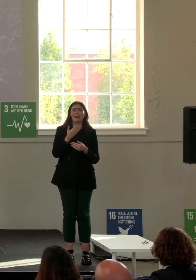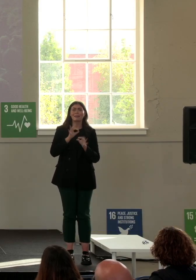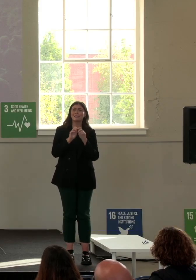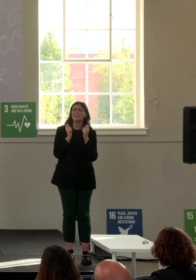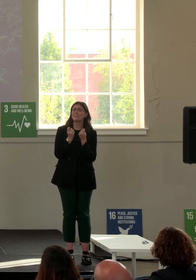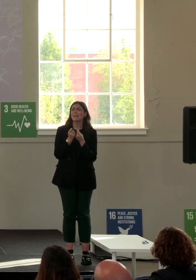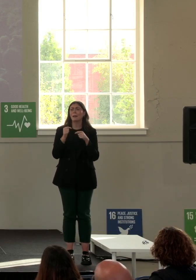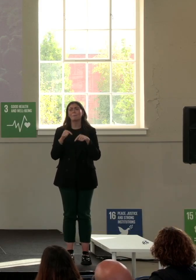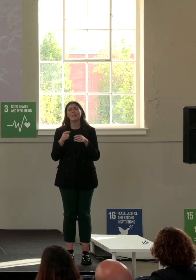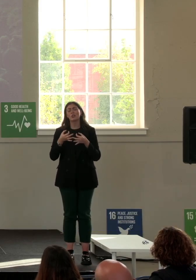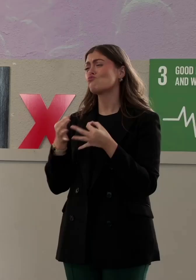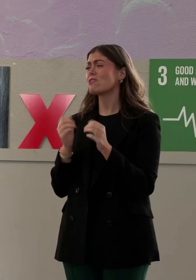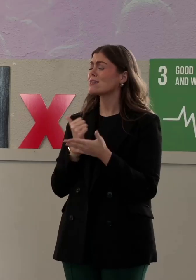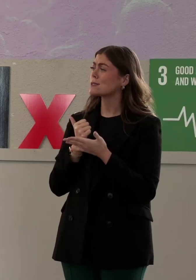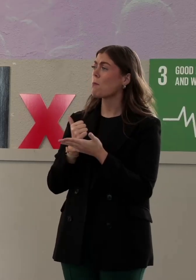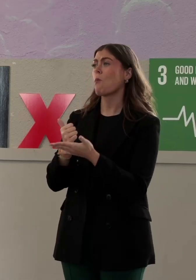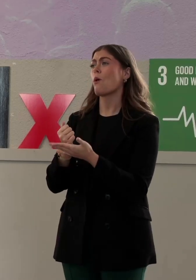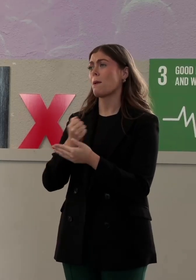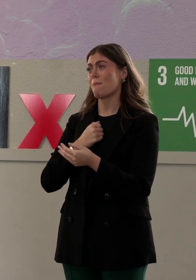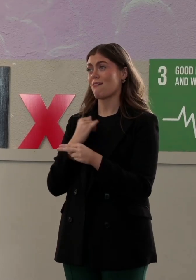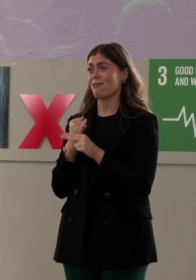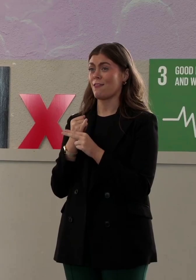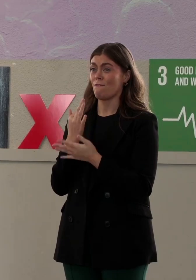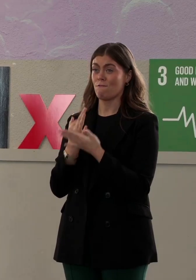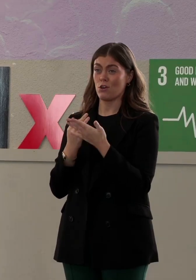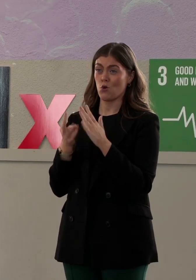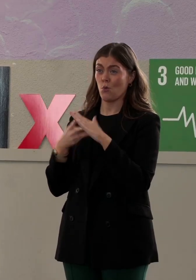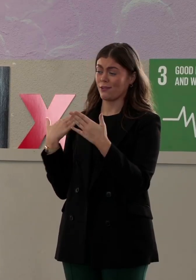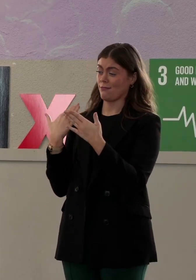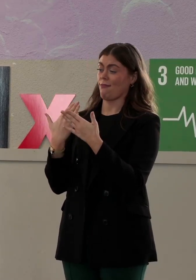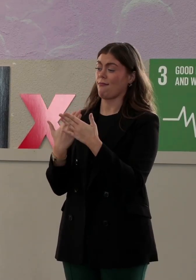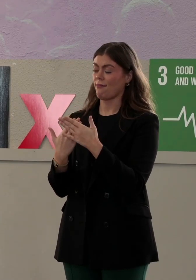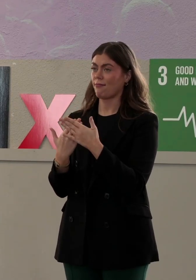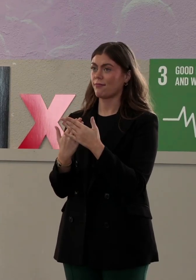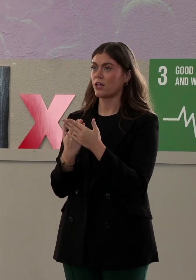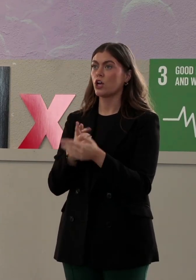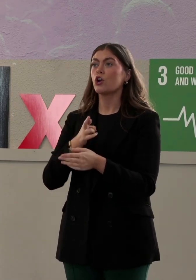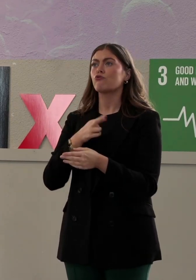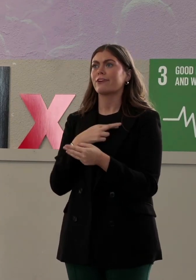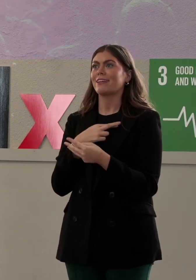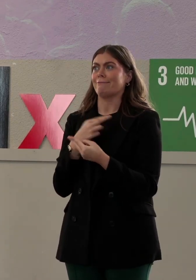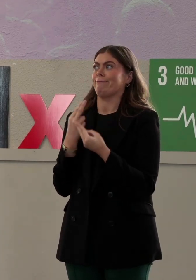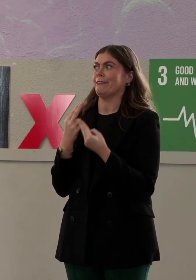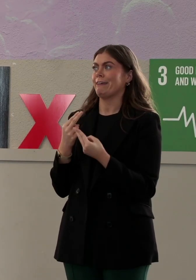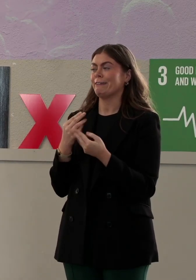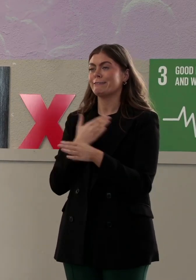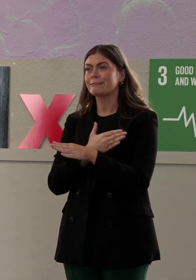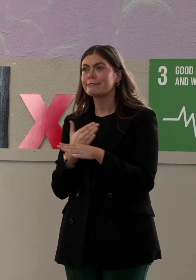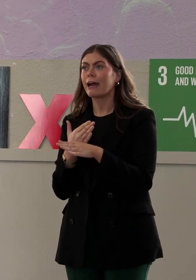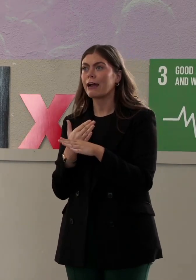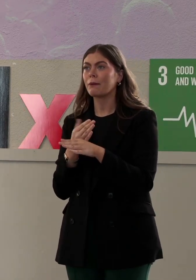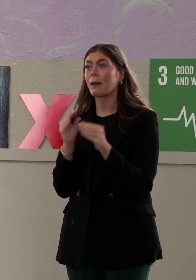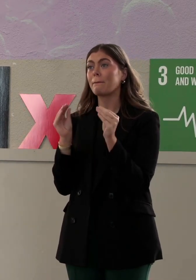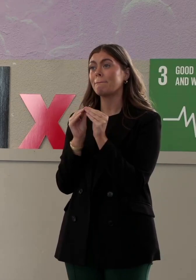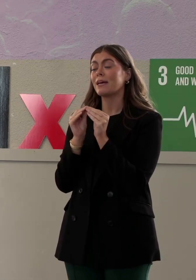with me in the last kind of couple of weeks. And it will be miss of me to start without mentioning my wonderful younger